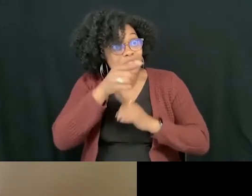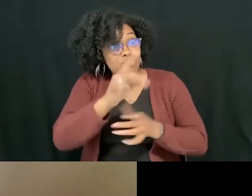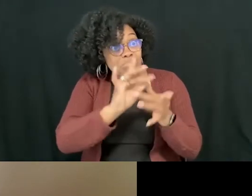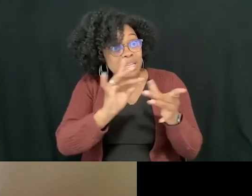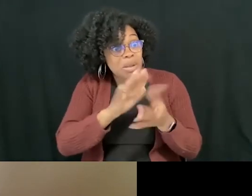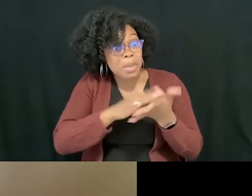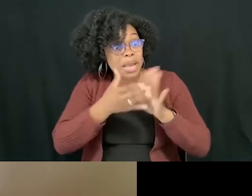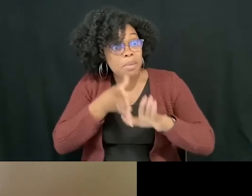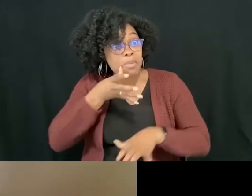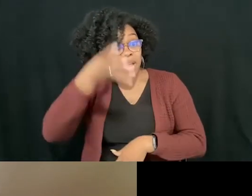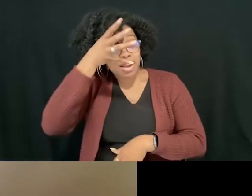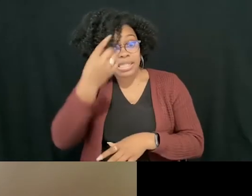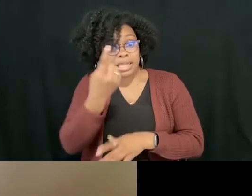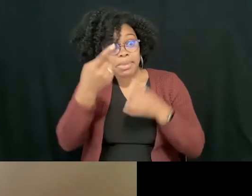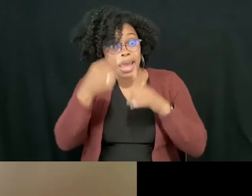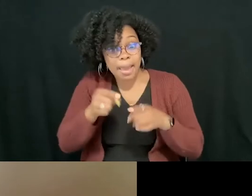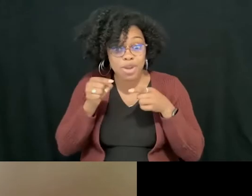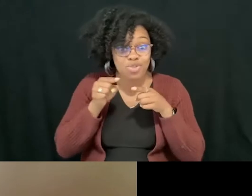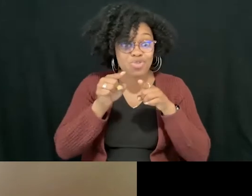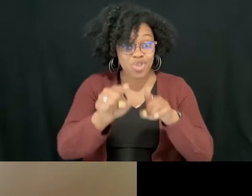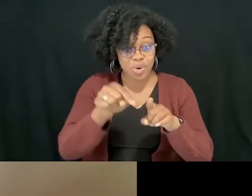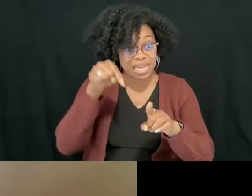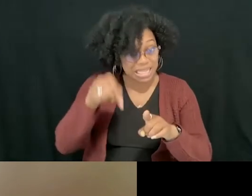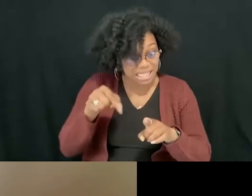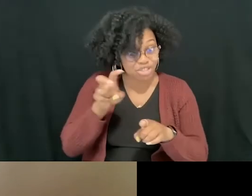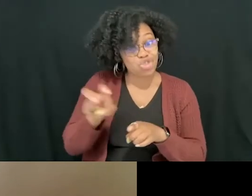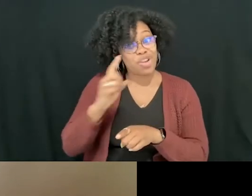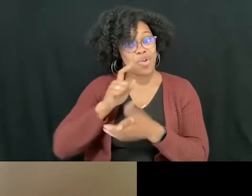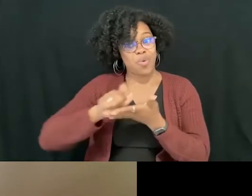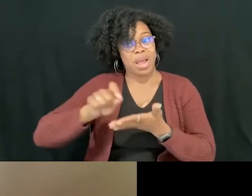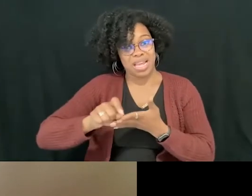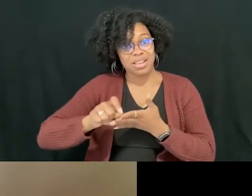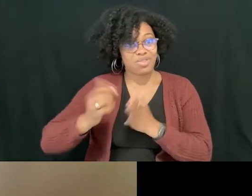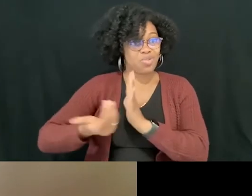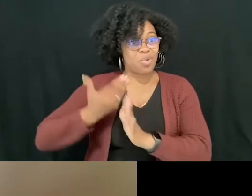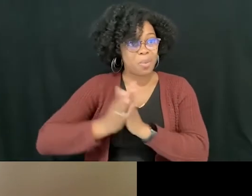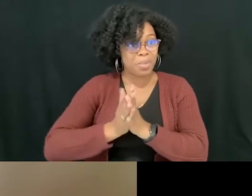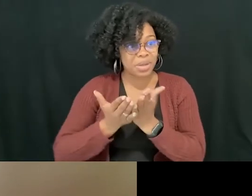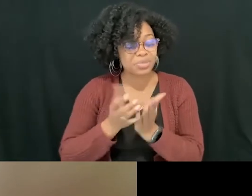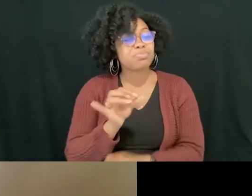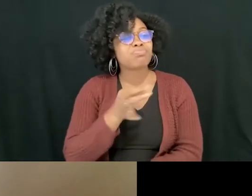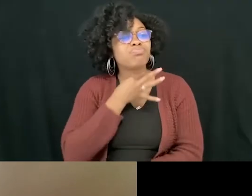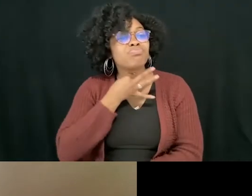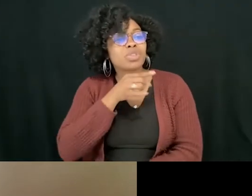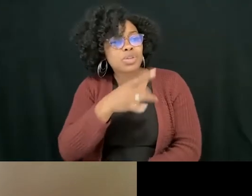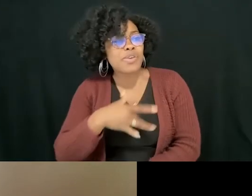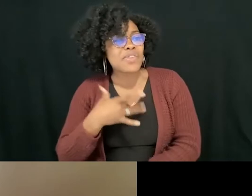happened in the midst of this great journey. And do you feel that you approach the content any